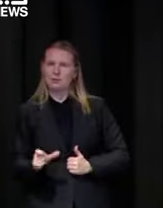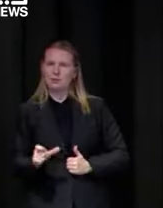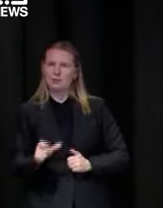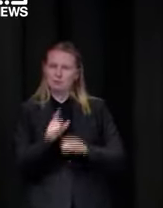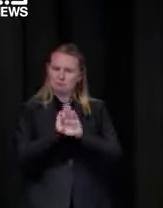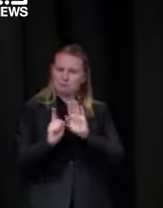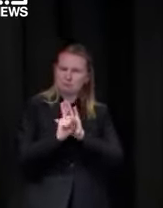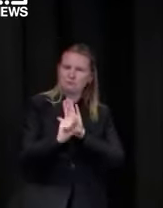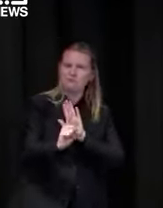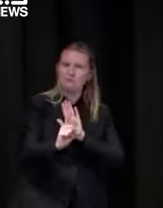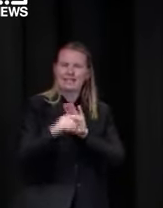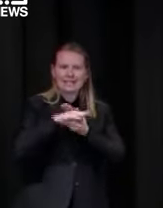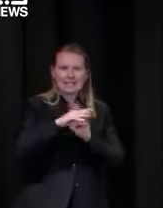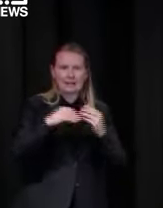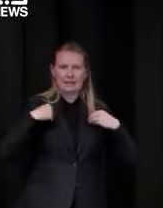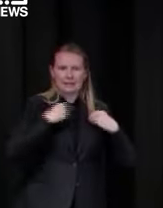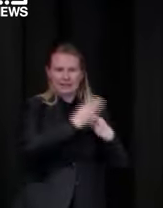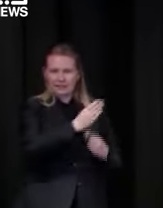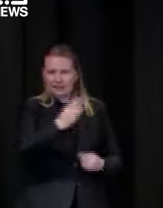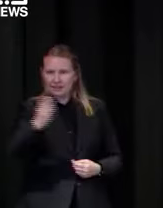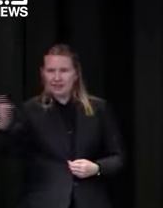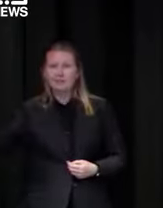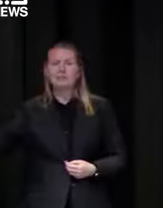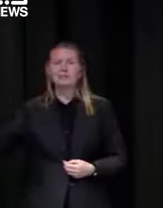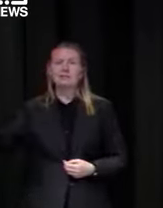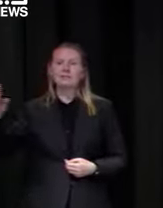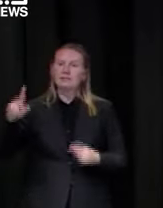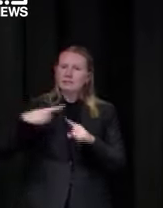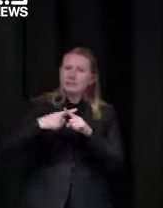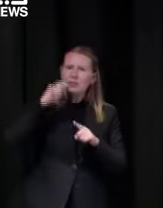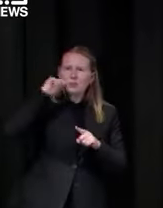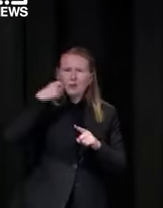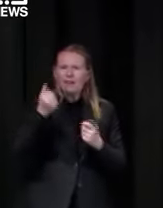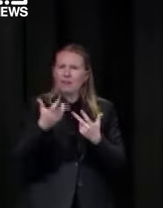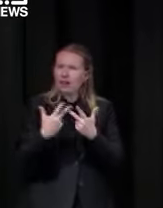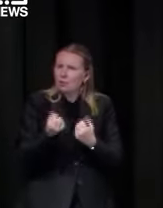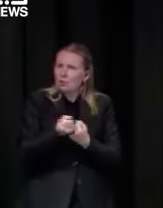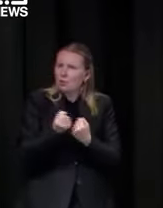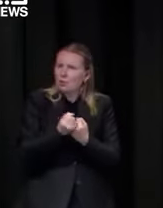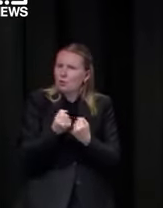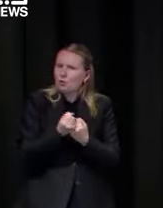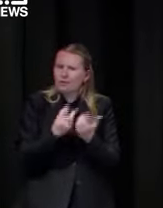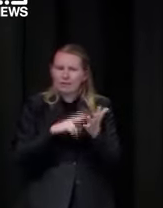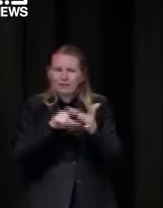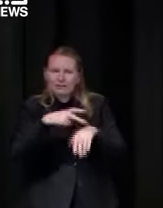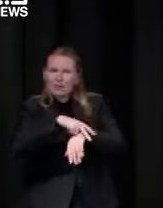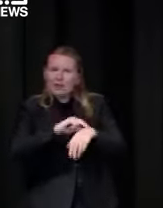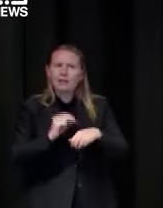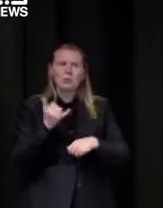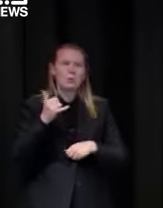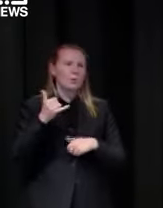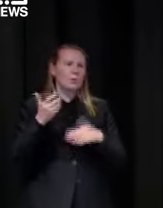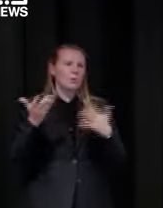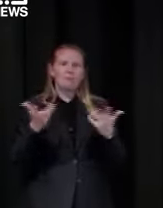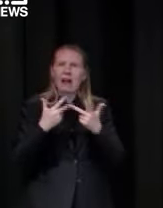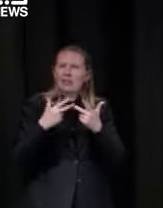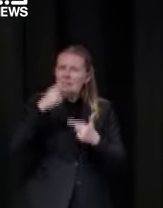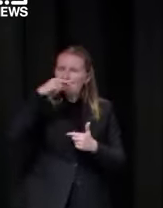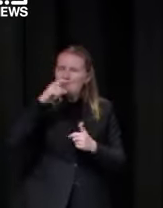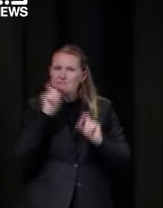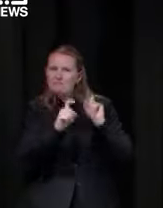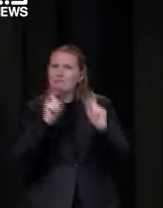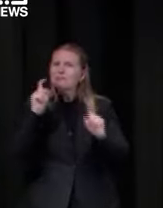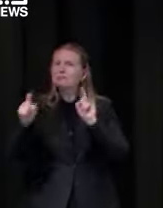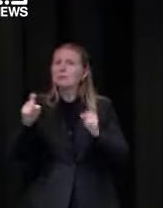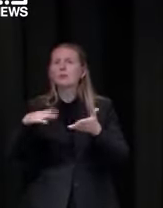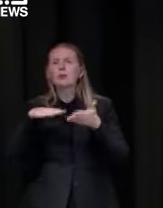system works that's who's going to be doing that plus there'll be authorized officers plus there'll be victoria police if that's necessary i i think people will do